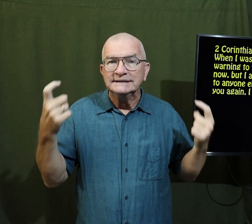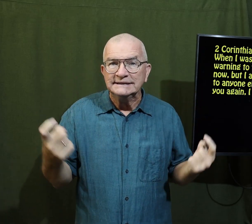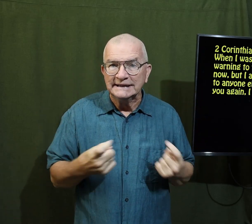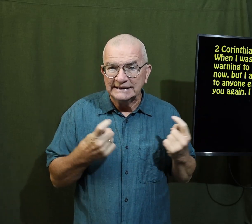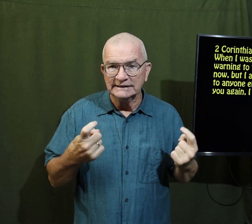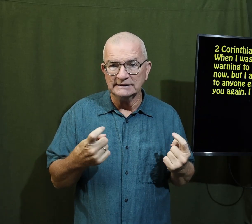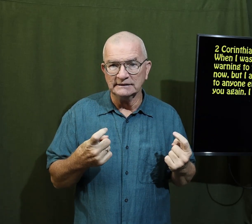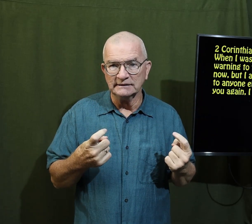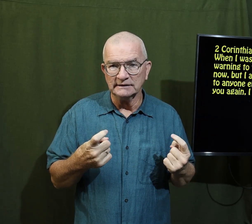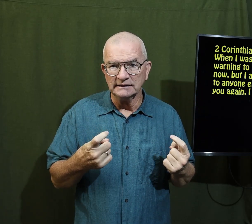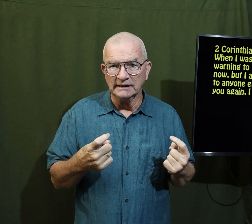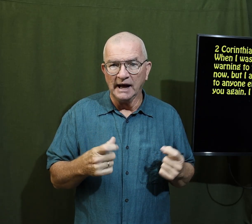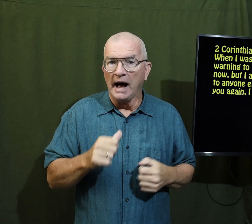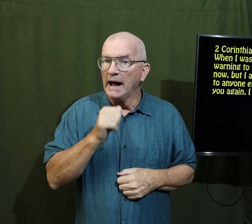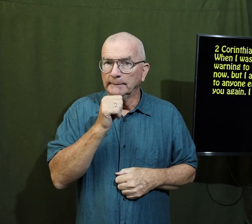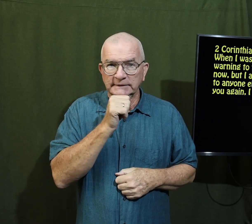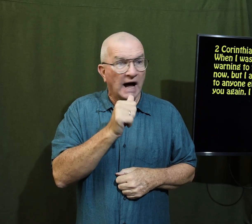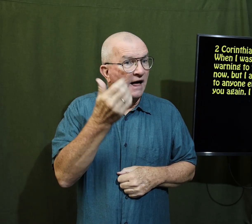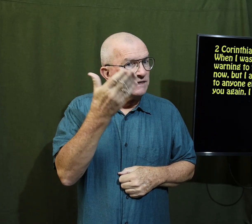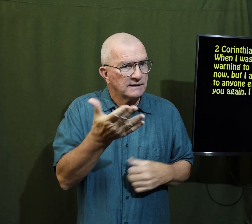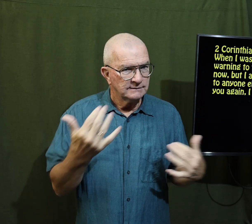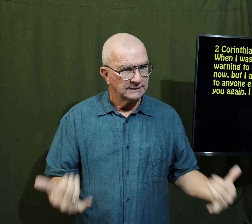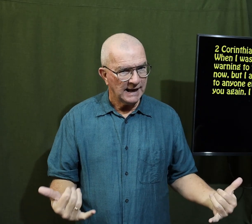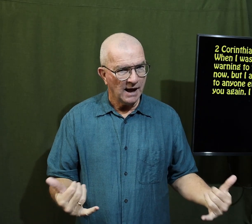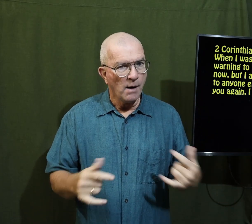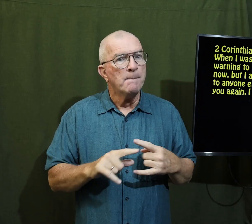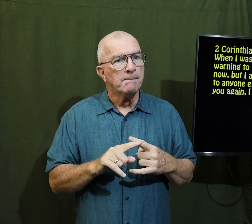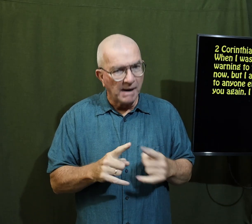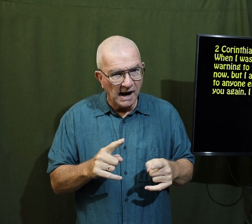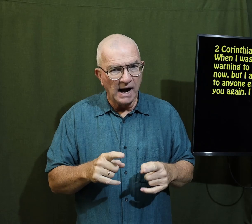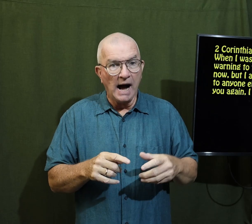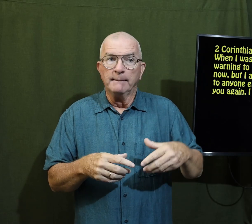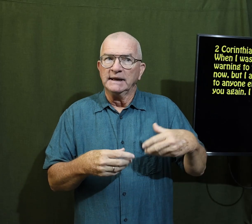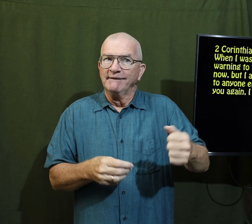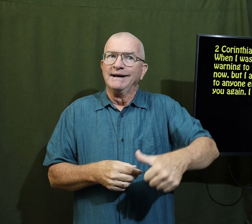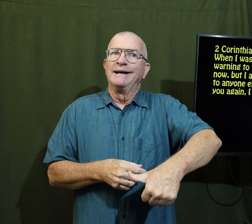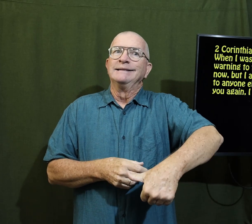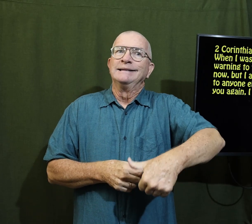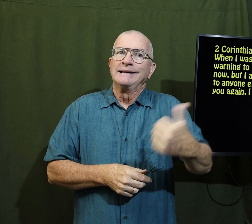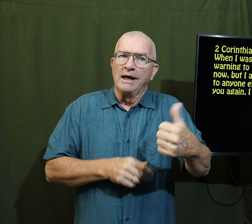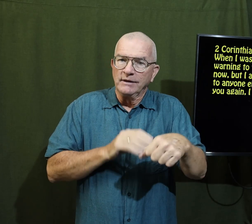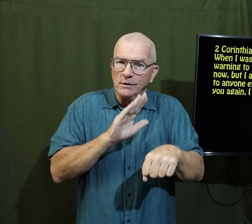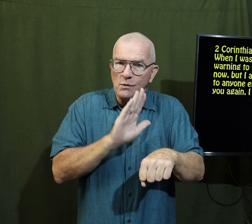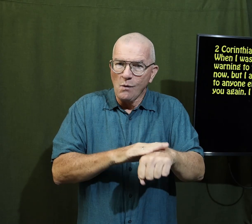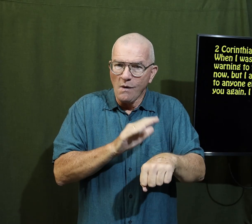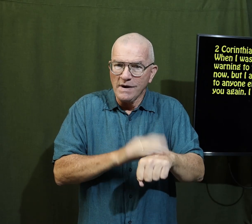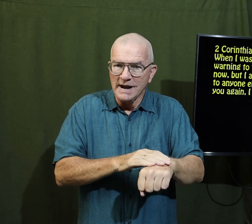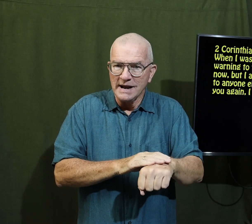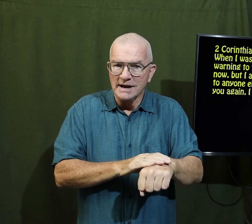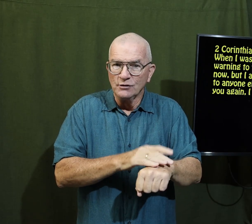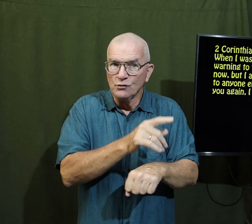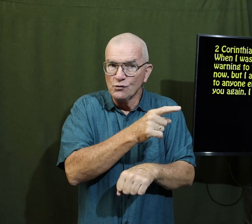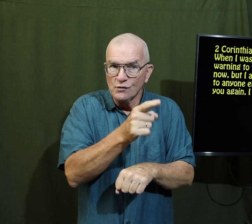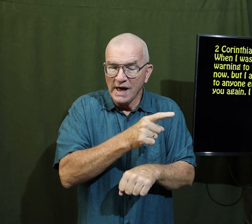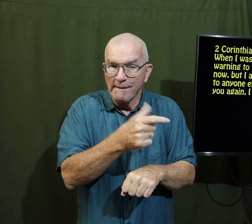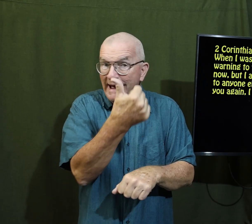those who had sinned. I am not there now but I am giving another warning to them